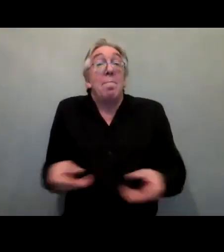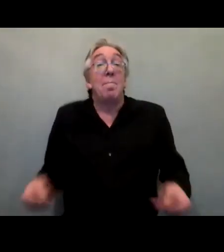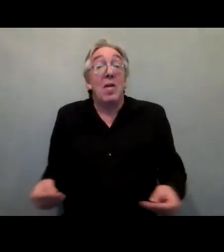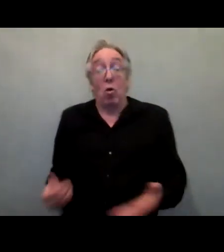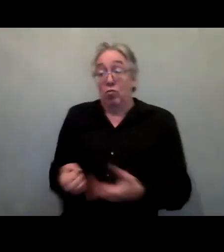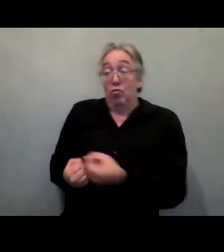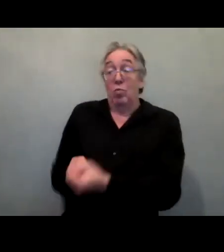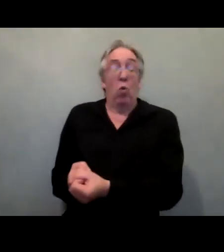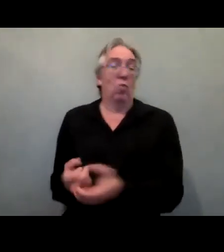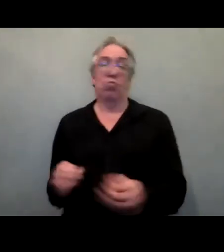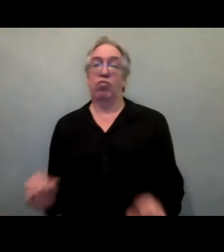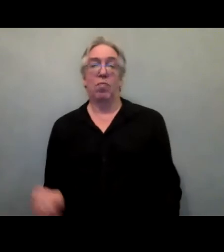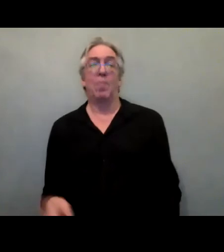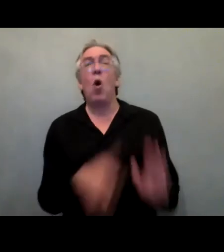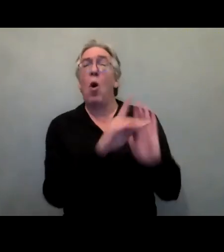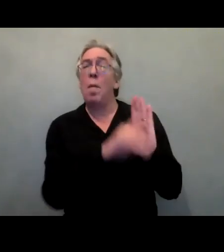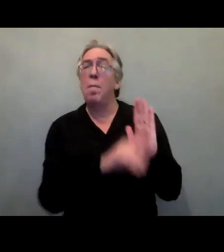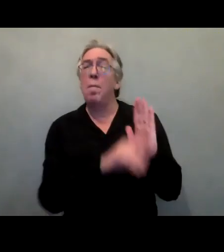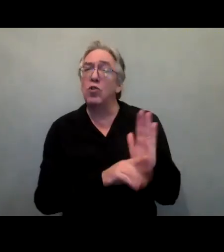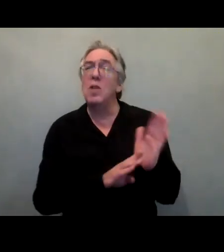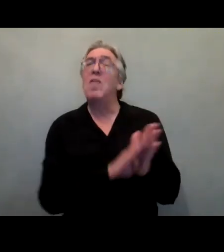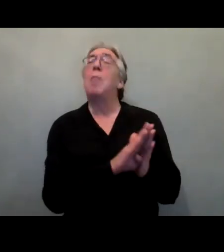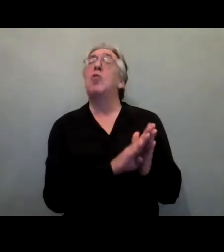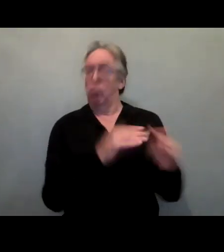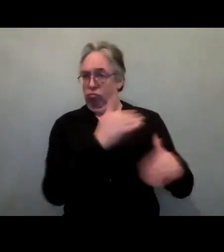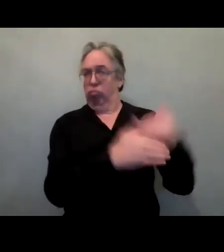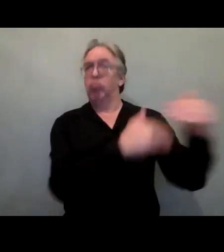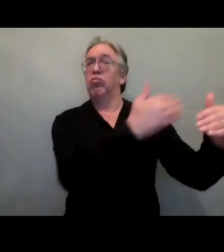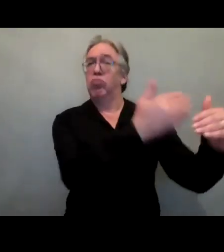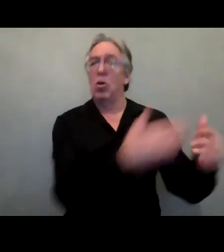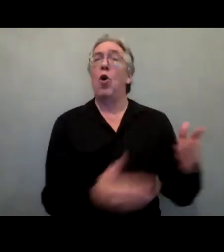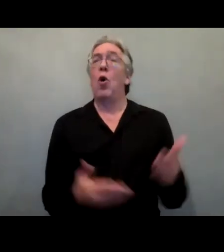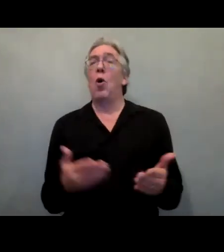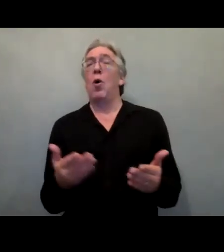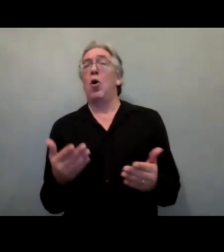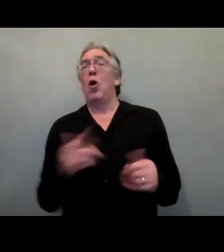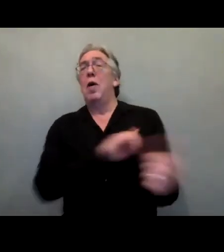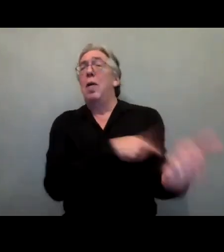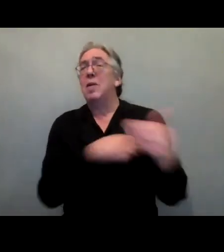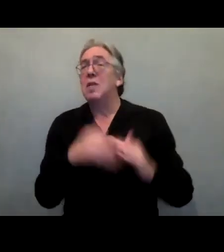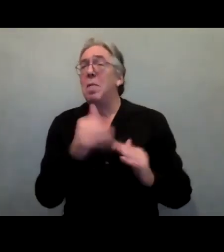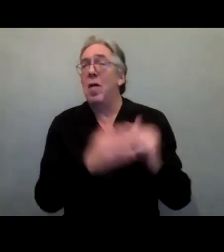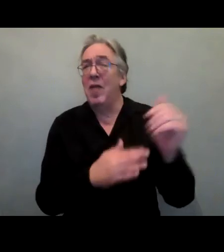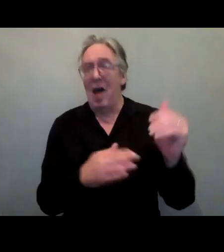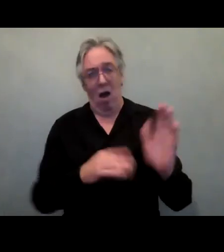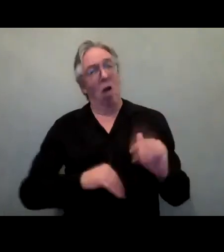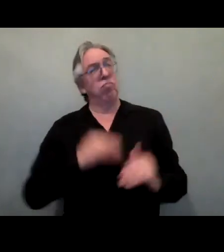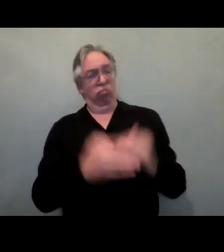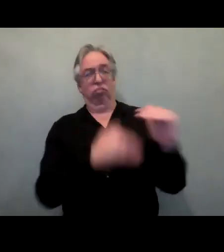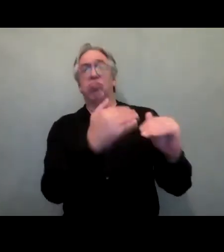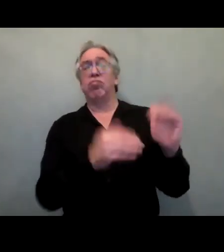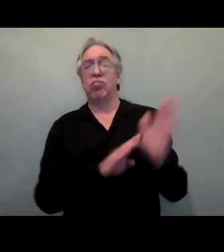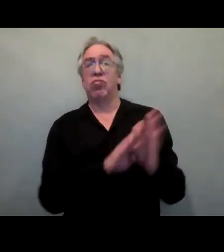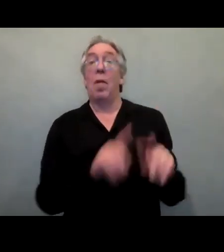policy development and strategies, participation, evaluation, capacity building. There is a significant route for improvement